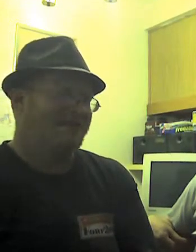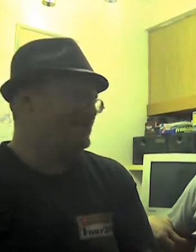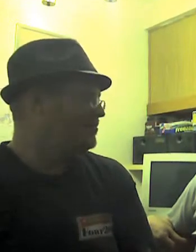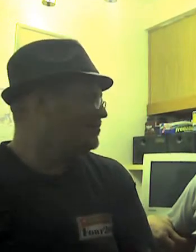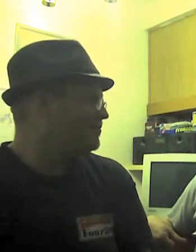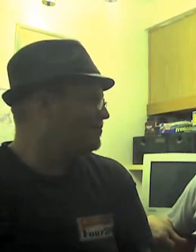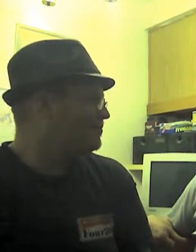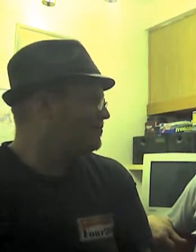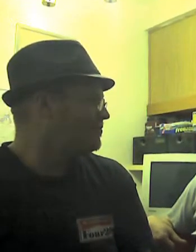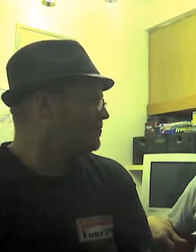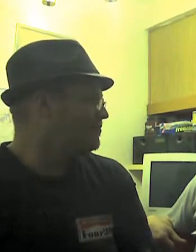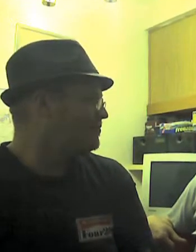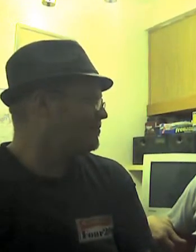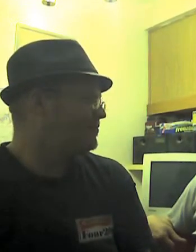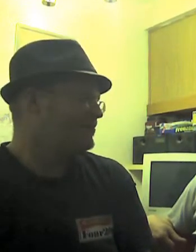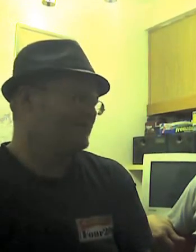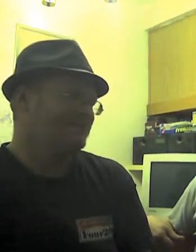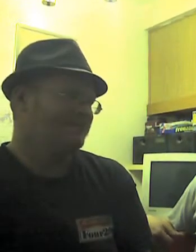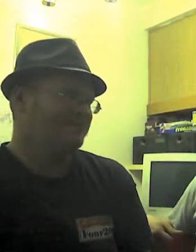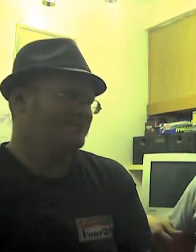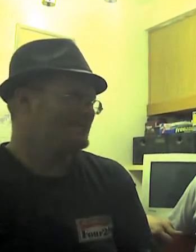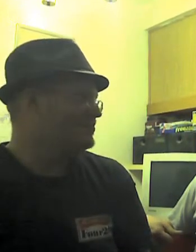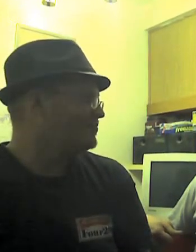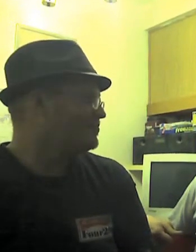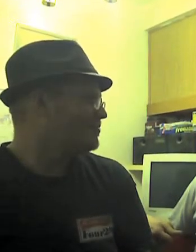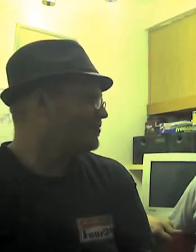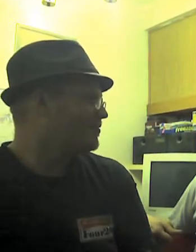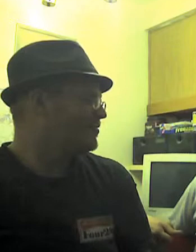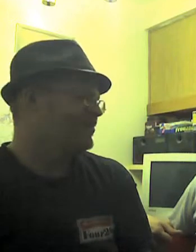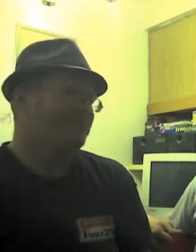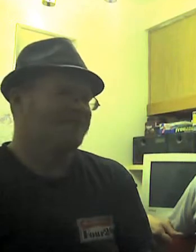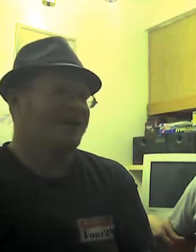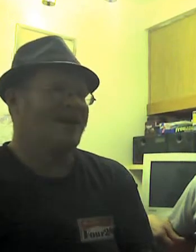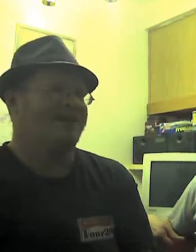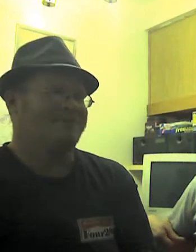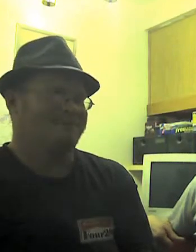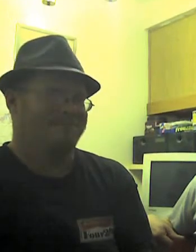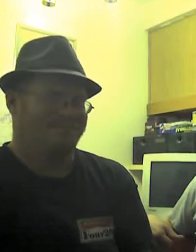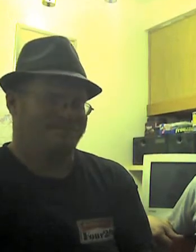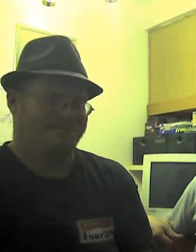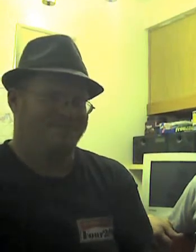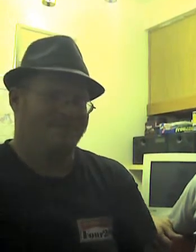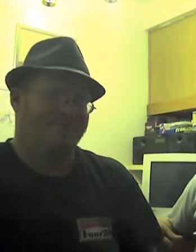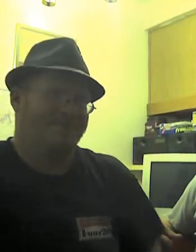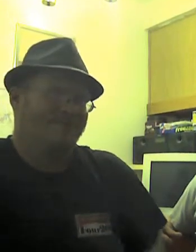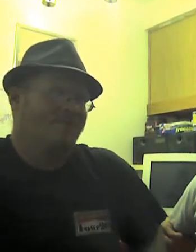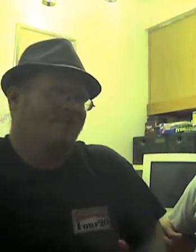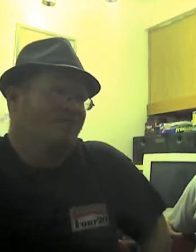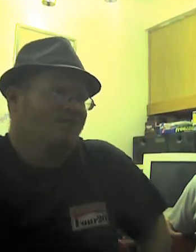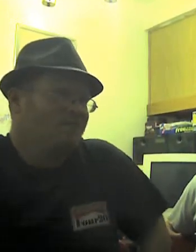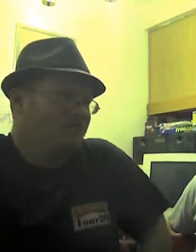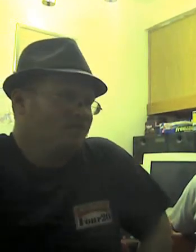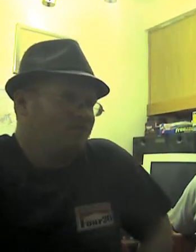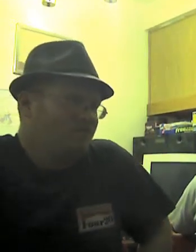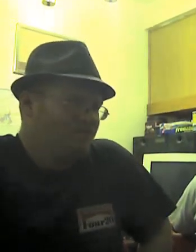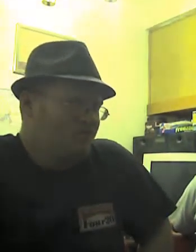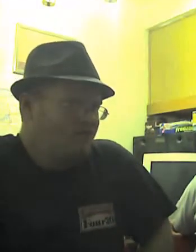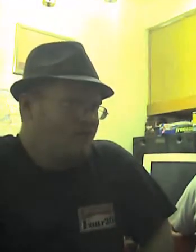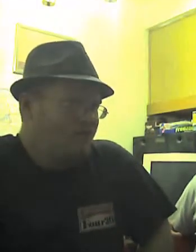a way that I can get one too. I'll bring it up to you as soon as we're done with this. But anyways, um, let's see. Is there anything else?